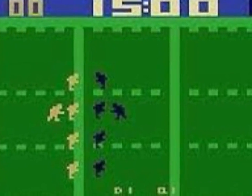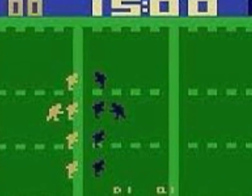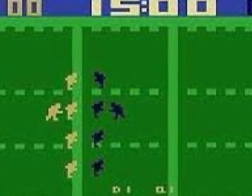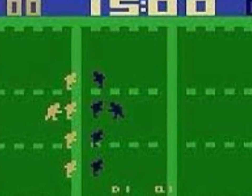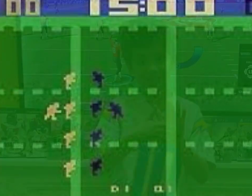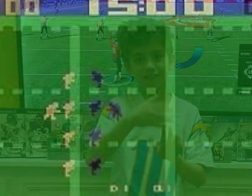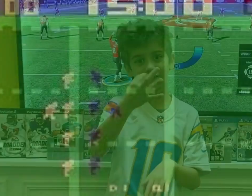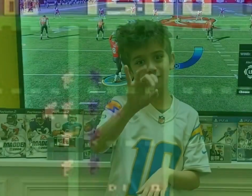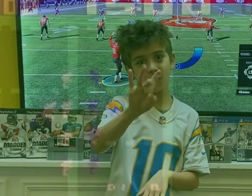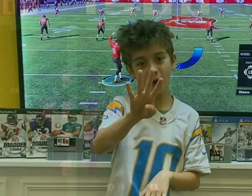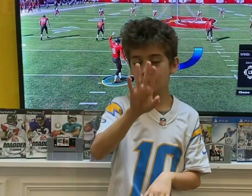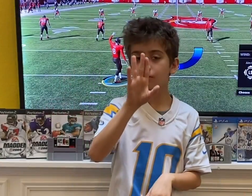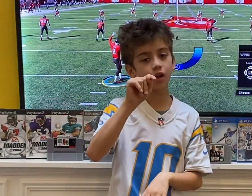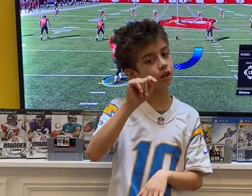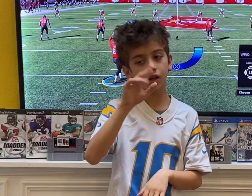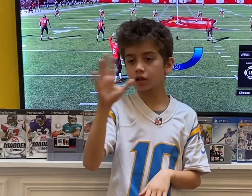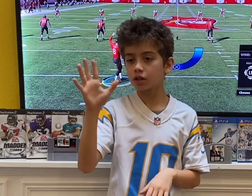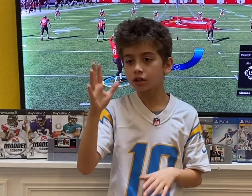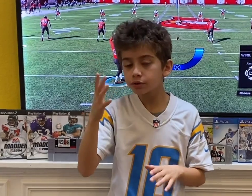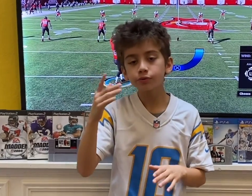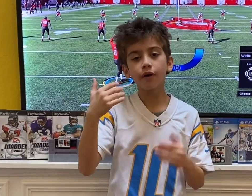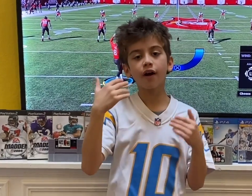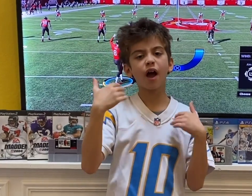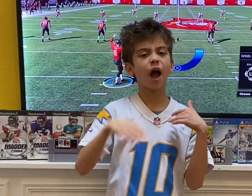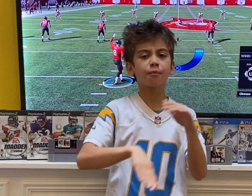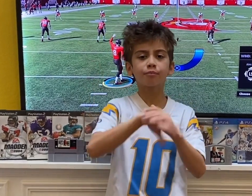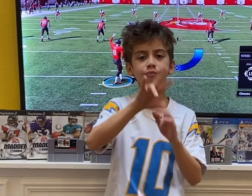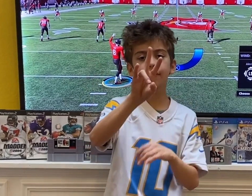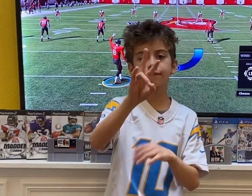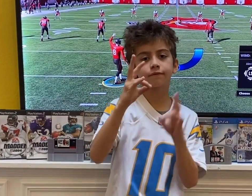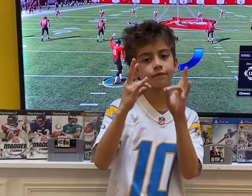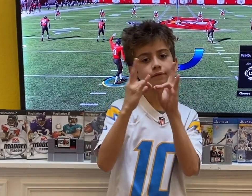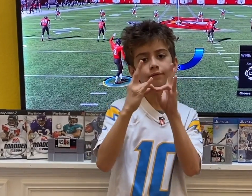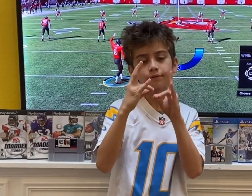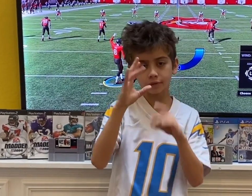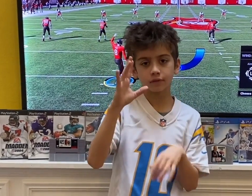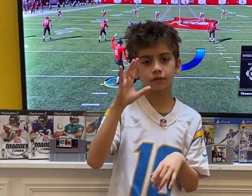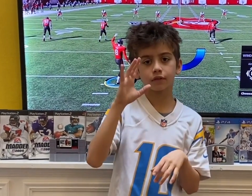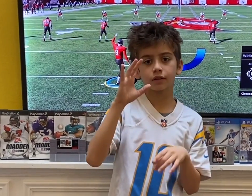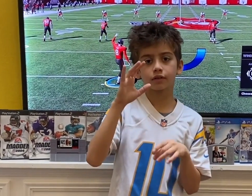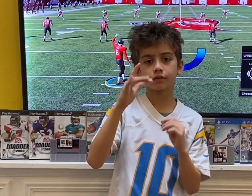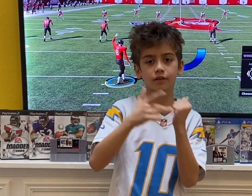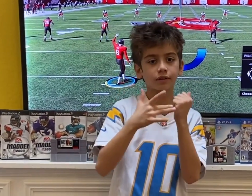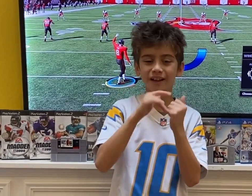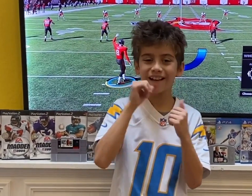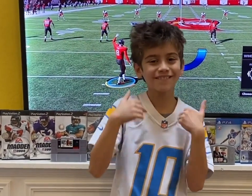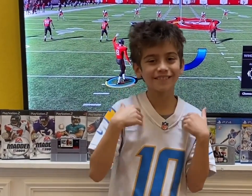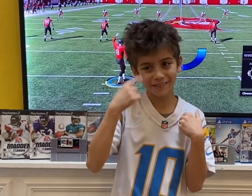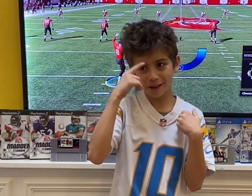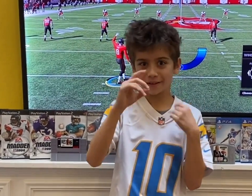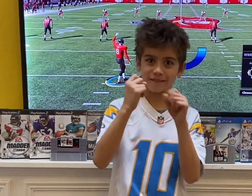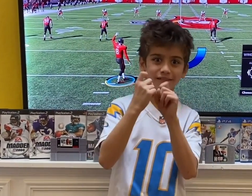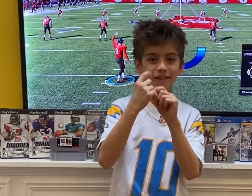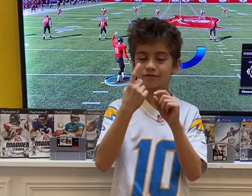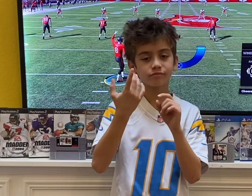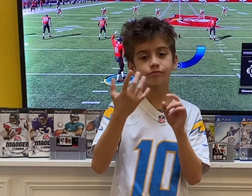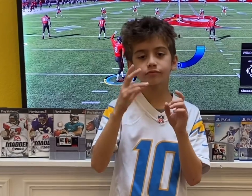But because technology was so limited, the game only allowed seven players on each team. Afterwards, technology